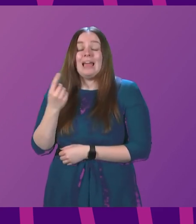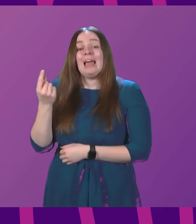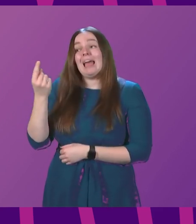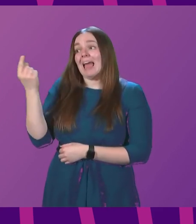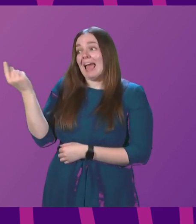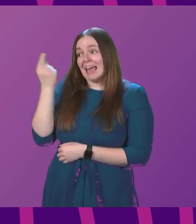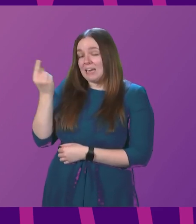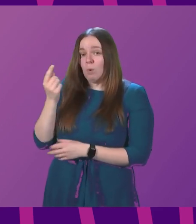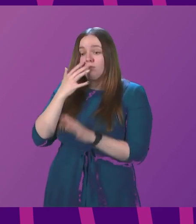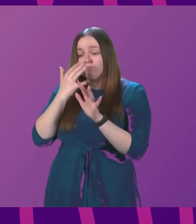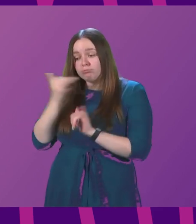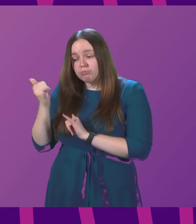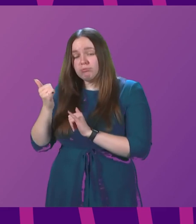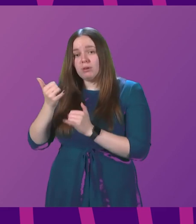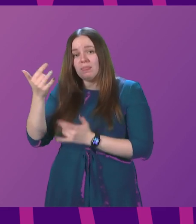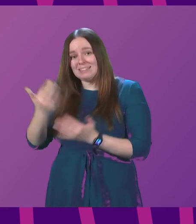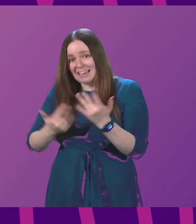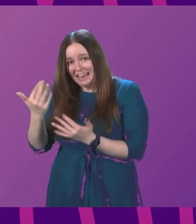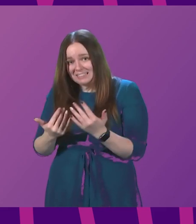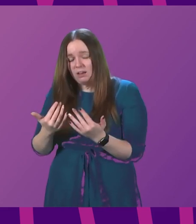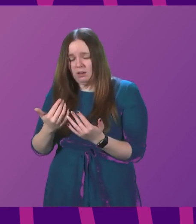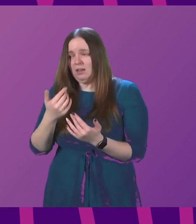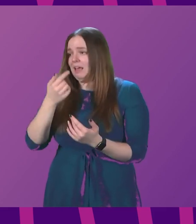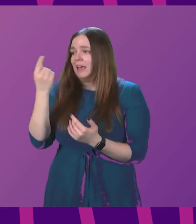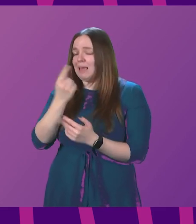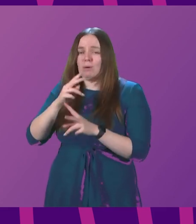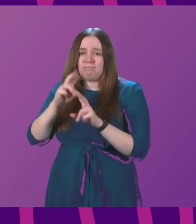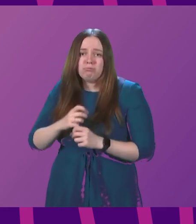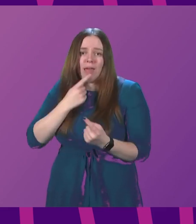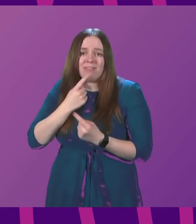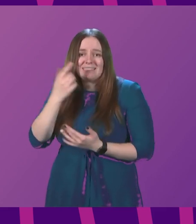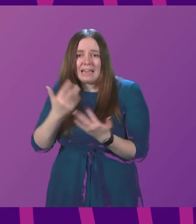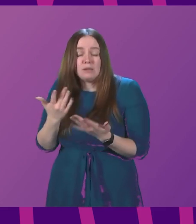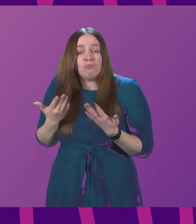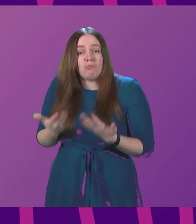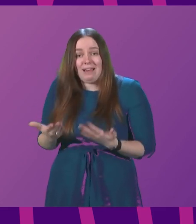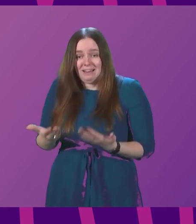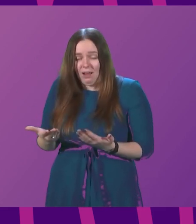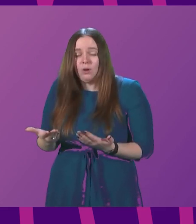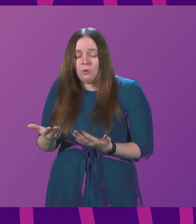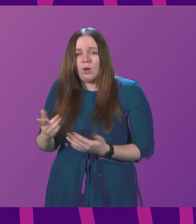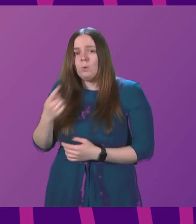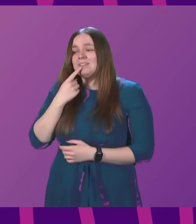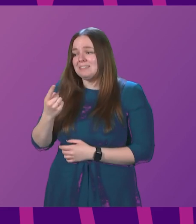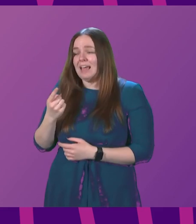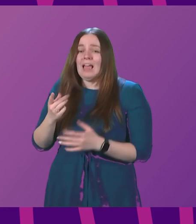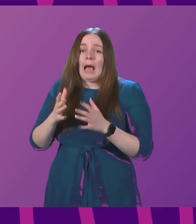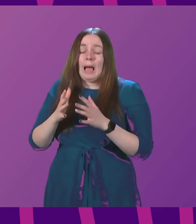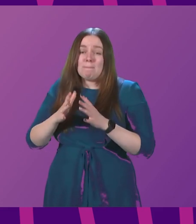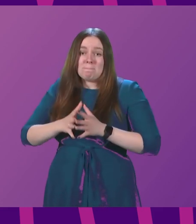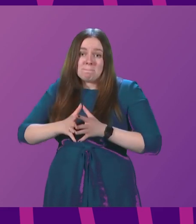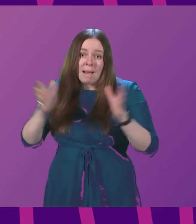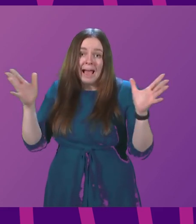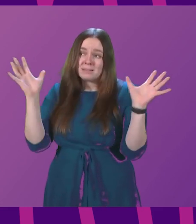at the data, anyone looking at the data right now would say that a mass return